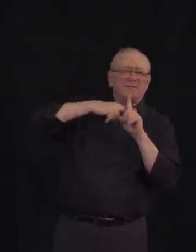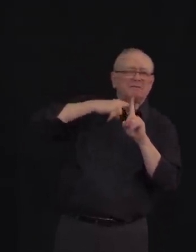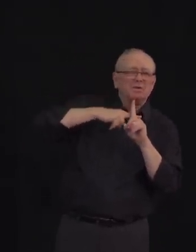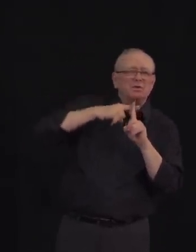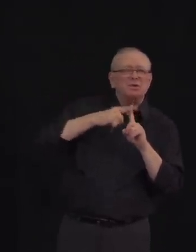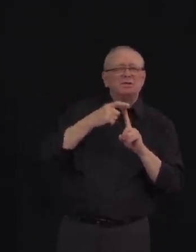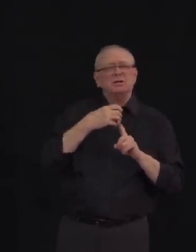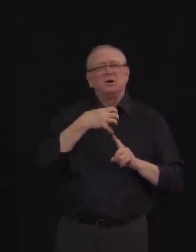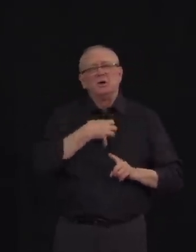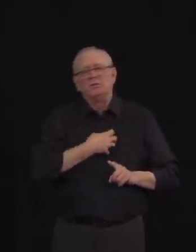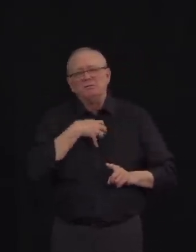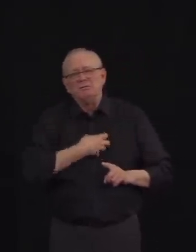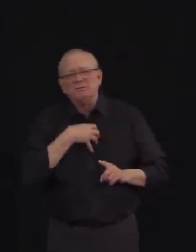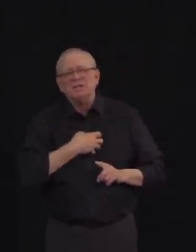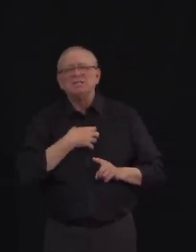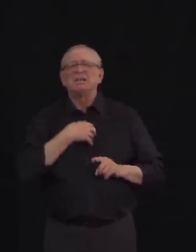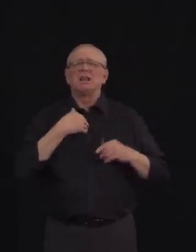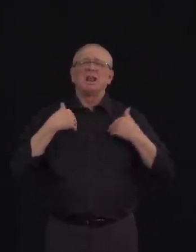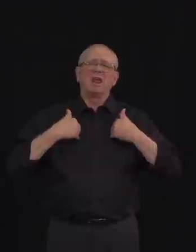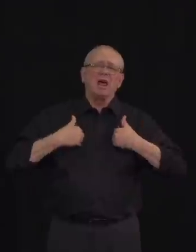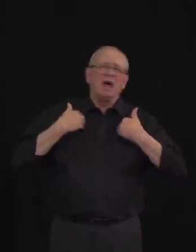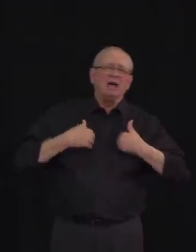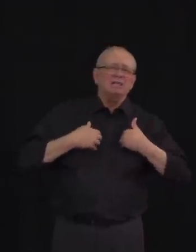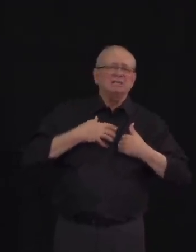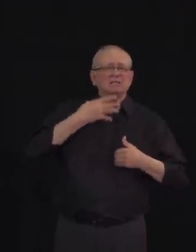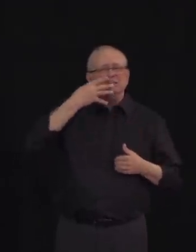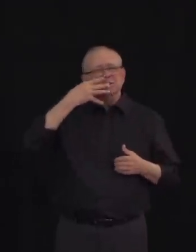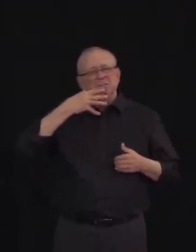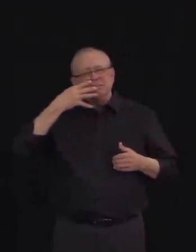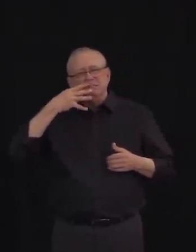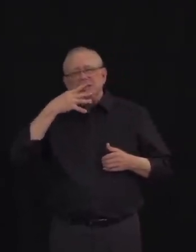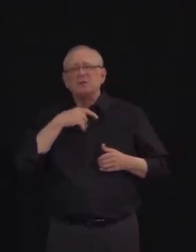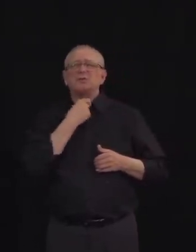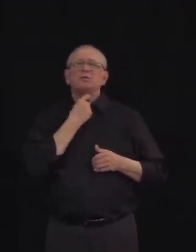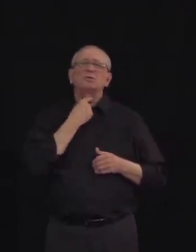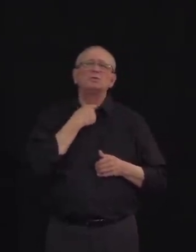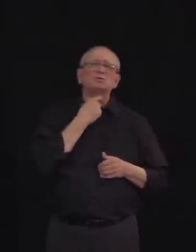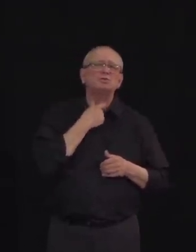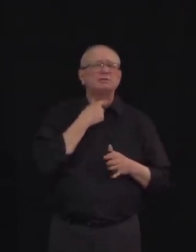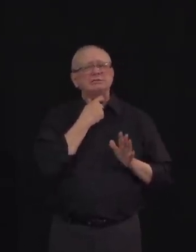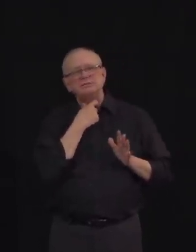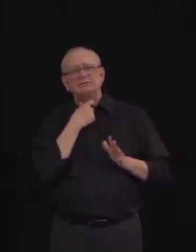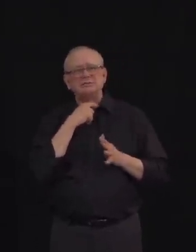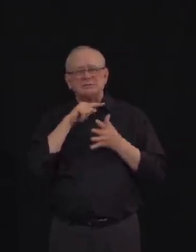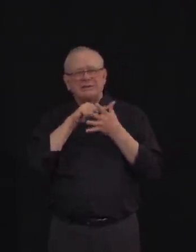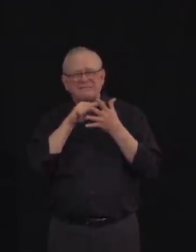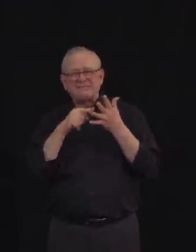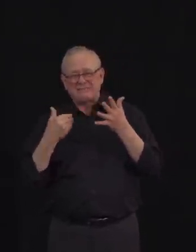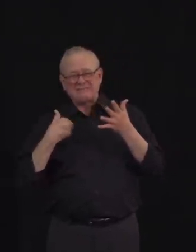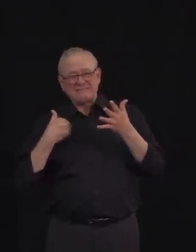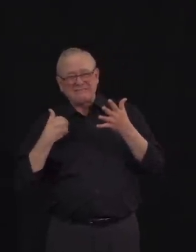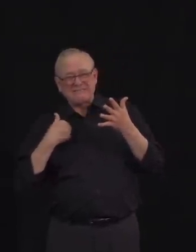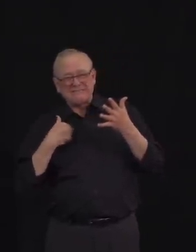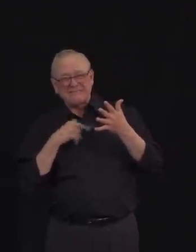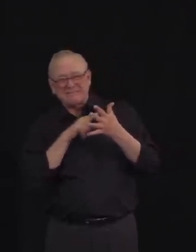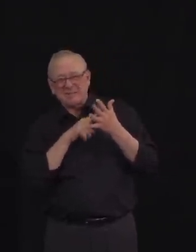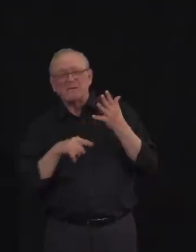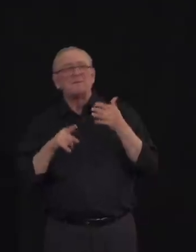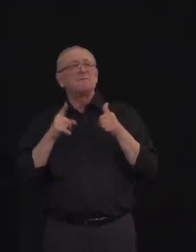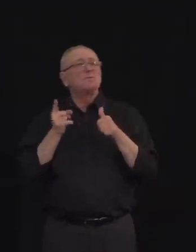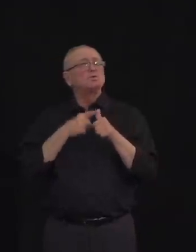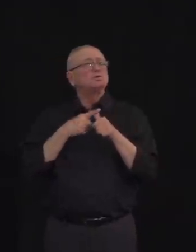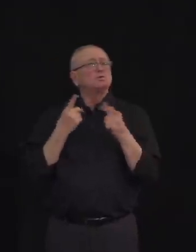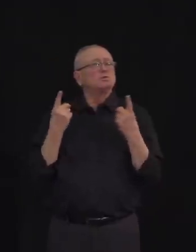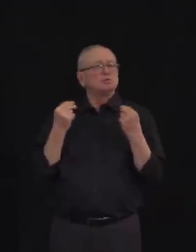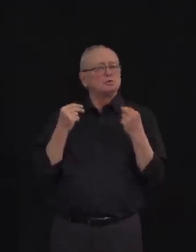If you have any of these COVID-19 symptoms, it is important to remember the critical first step. Stay